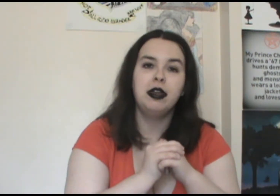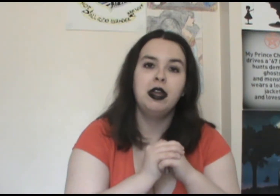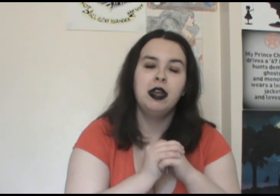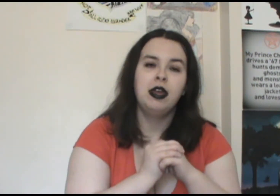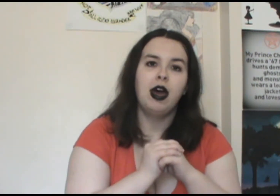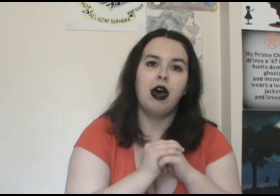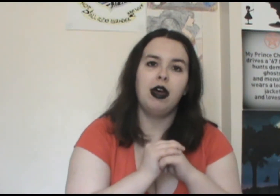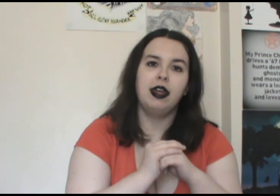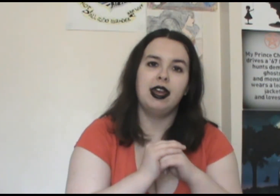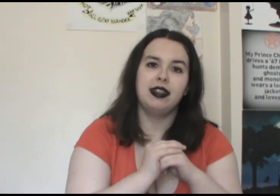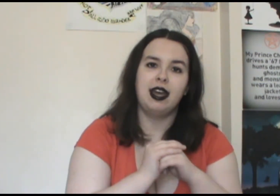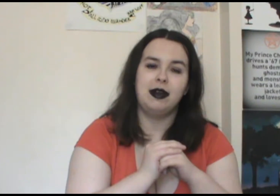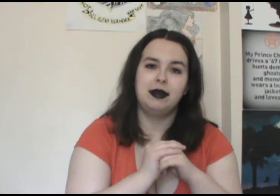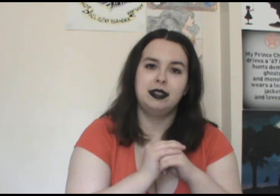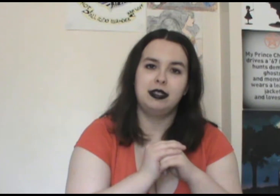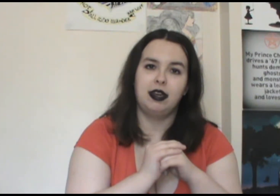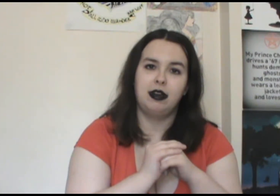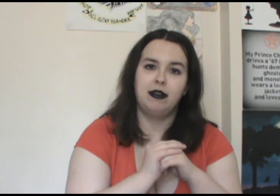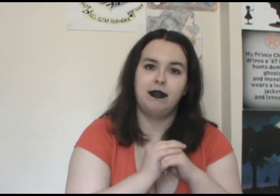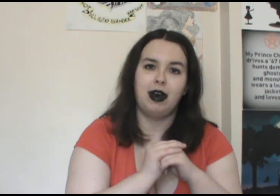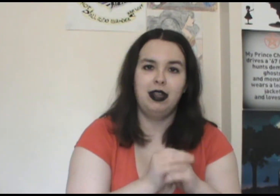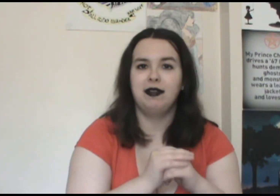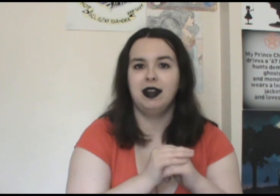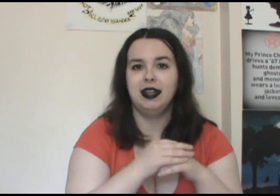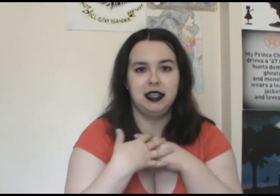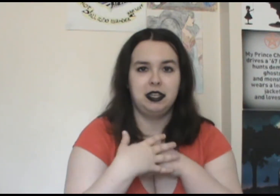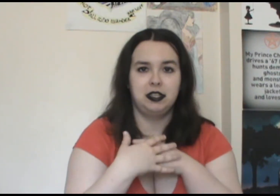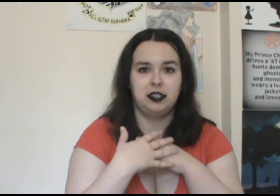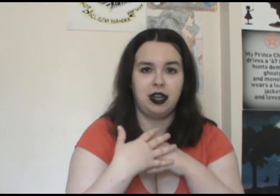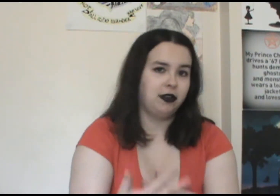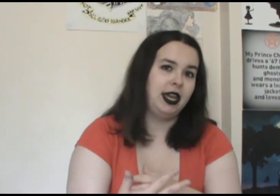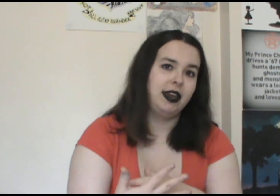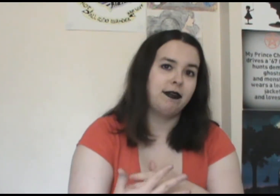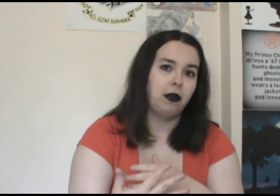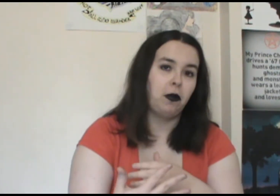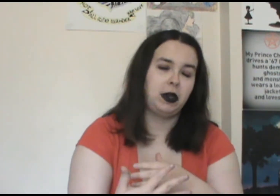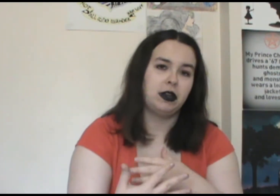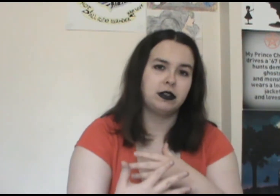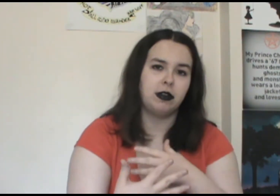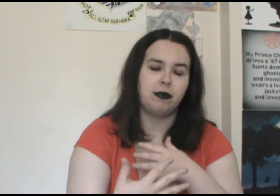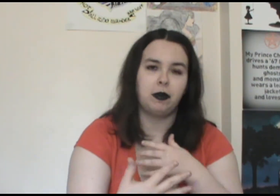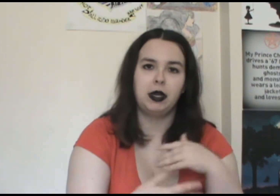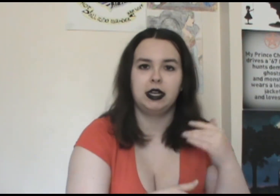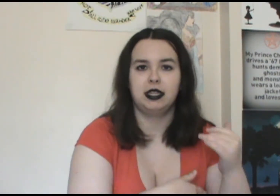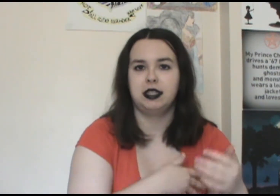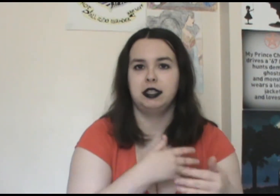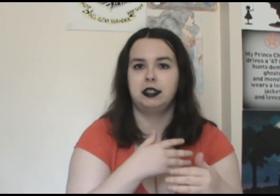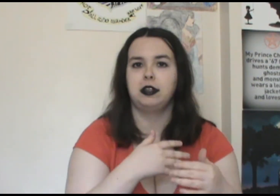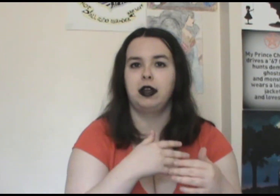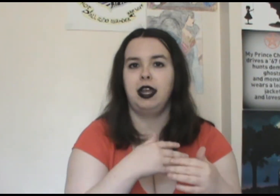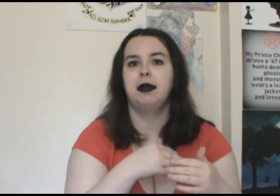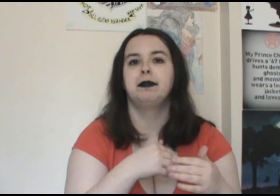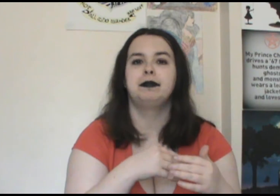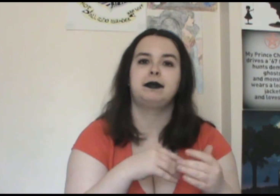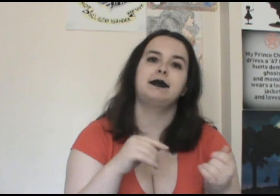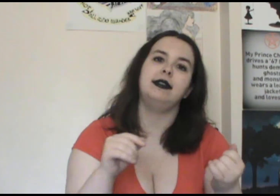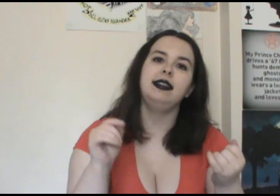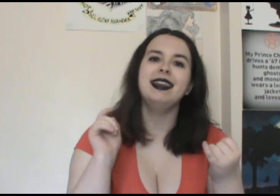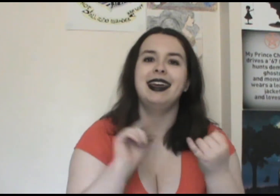and that was of Oliver and the Shadow King Farouk sort of going on like this journey and